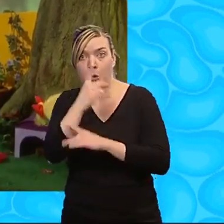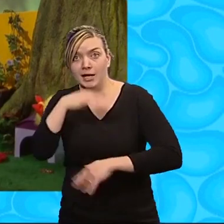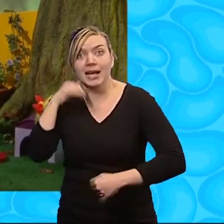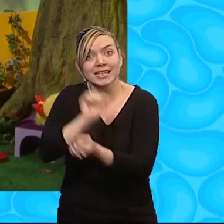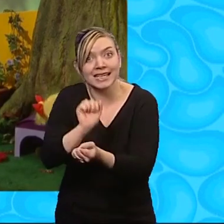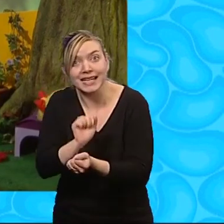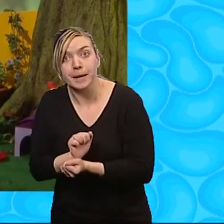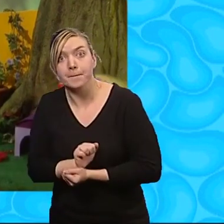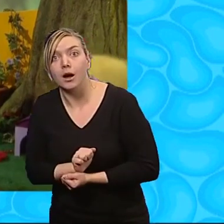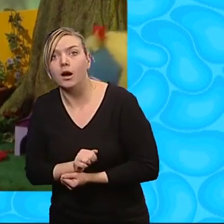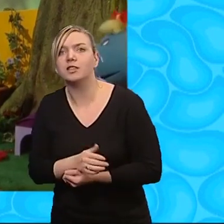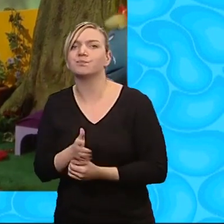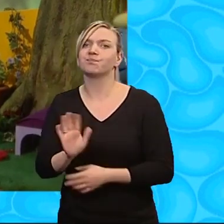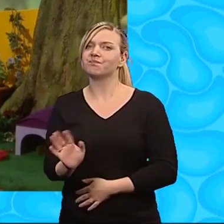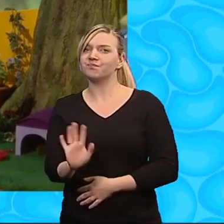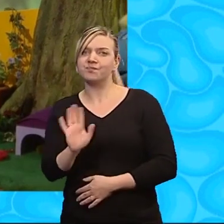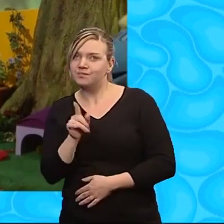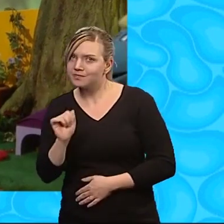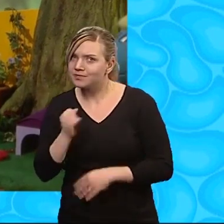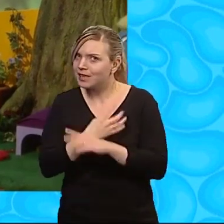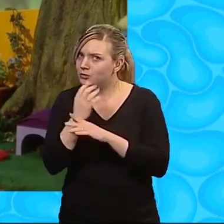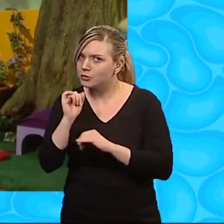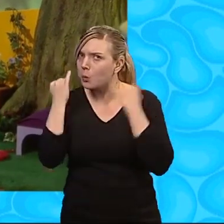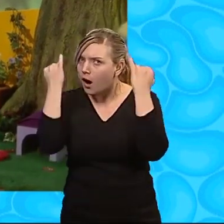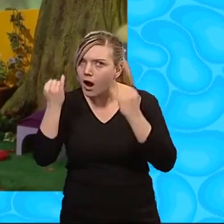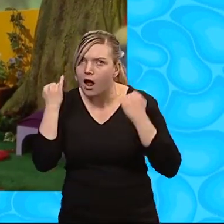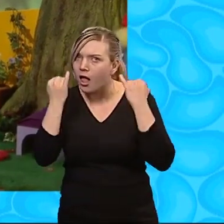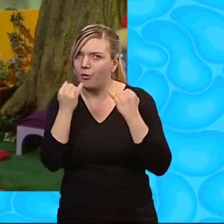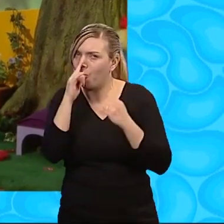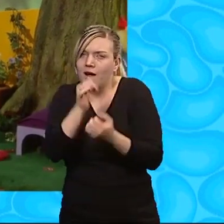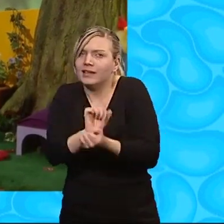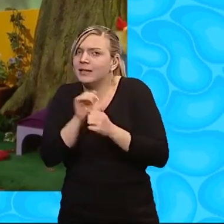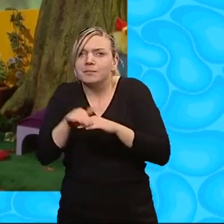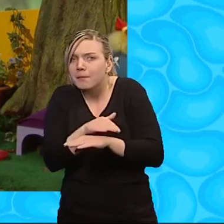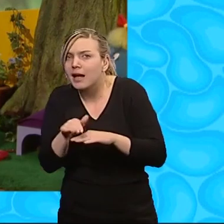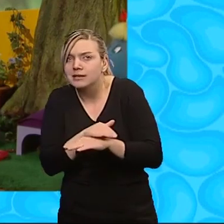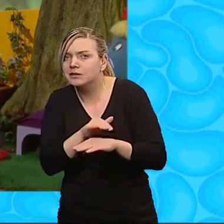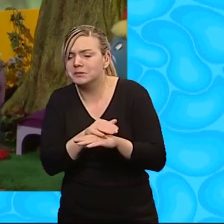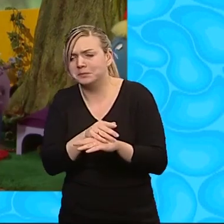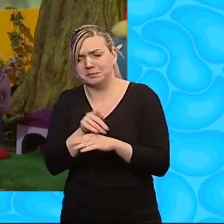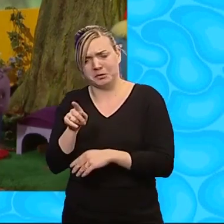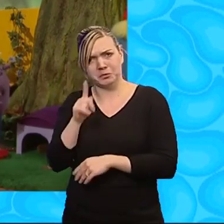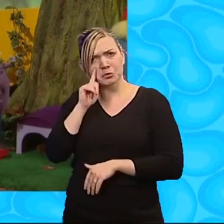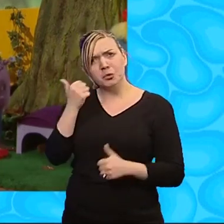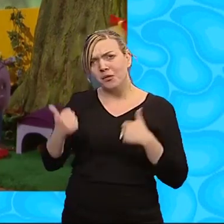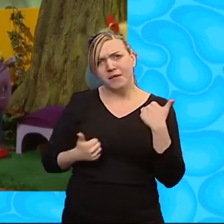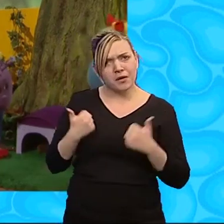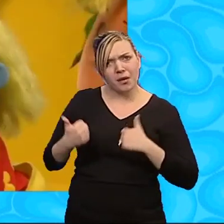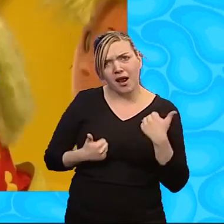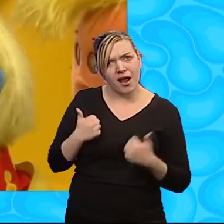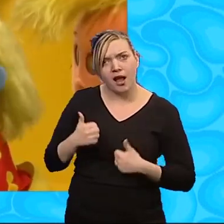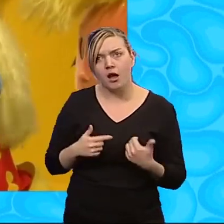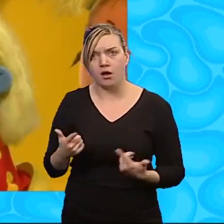keep her? Yes. Oh, no, no, hedgehogs are wild, Milo. They're not really pets. Oh, no. Mind you, she doesn't look very well, does she?